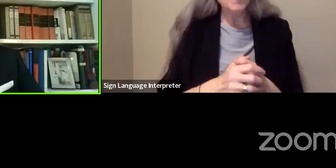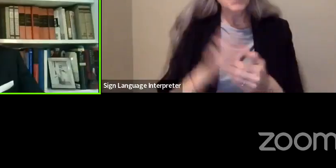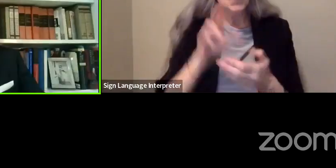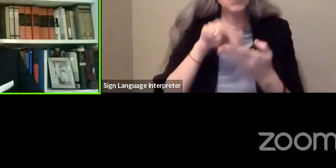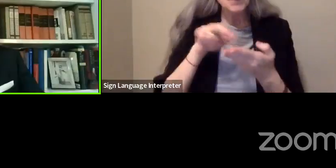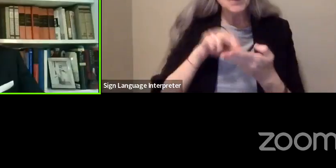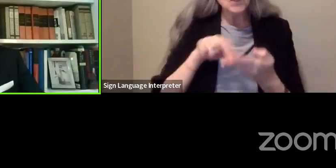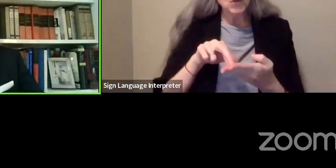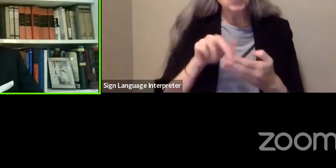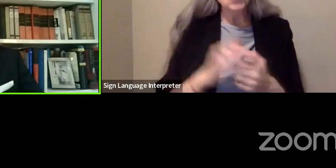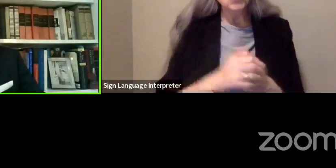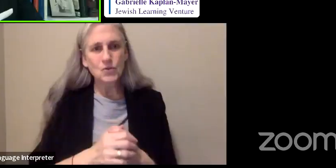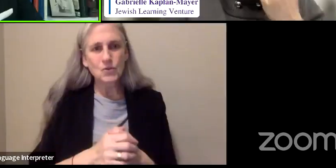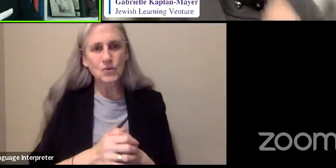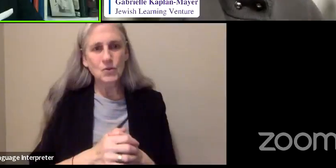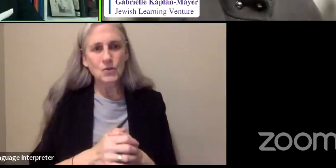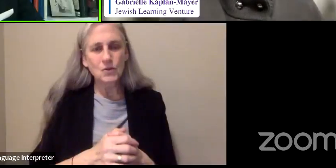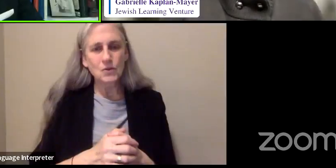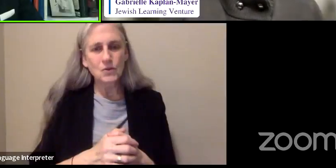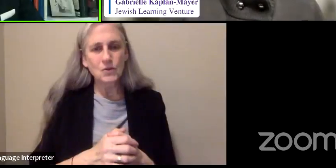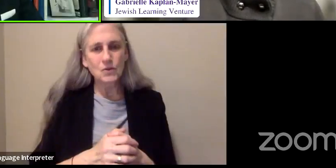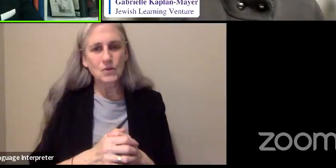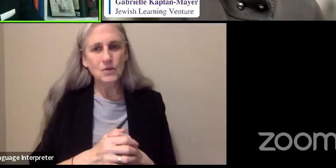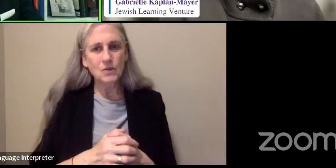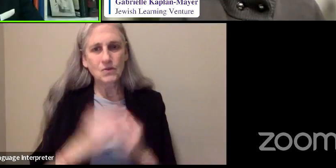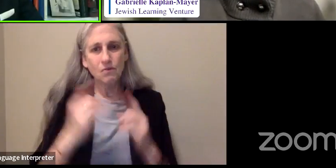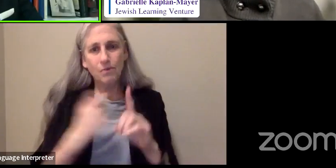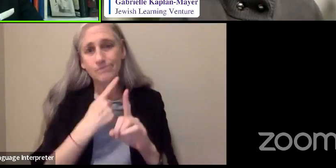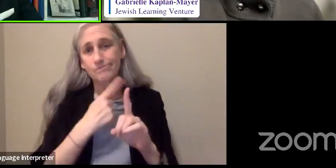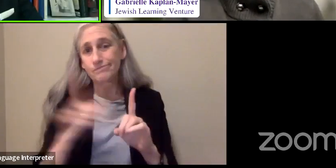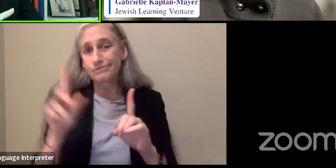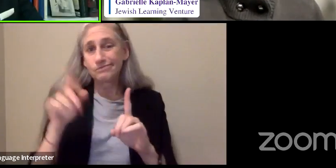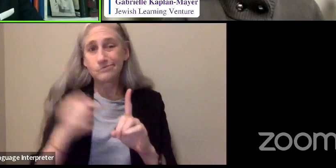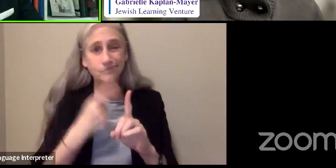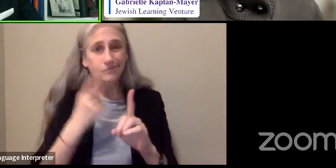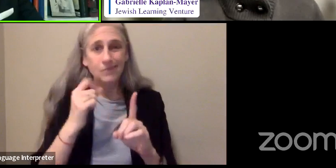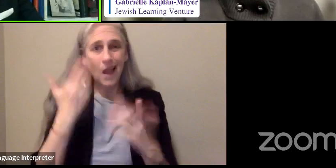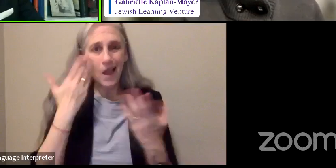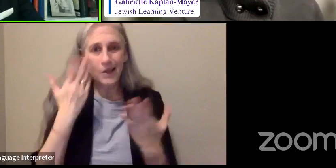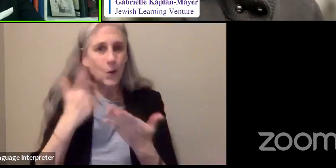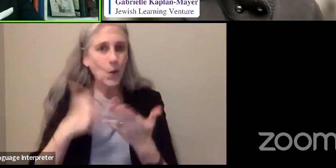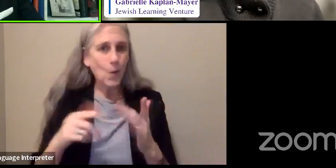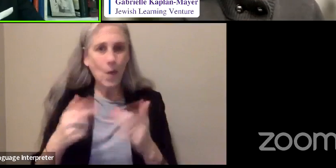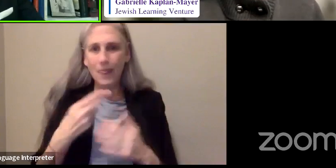relatively aimless. I didn't know what the hell I was doing.